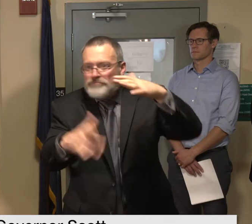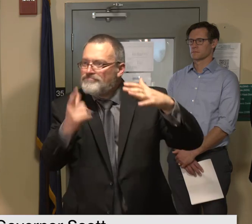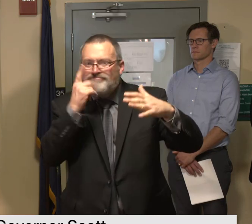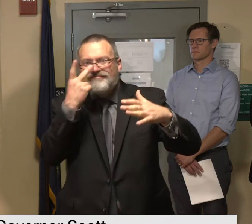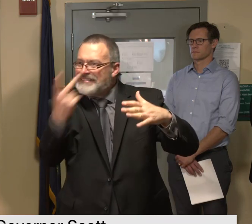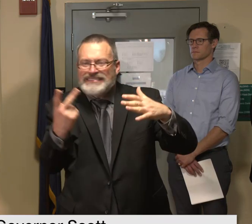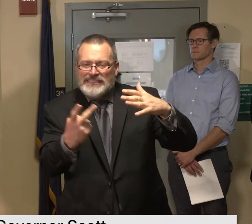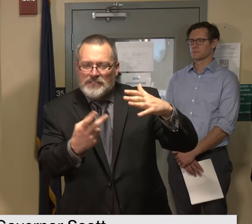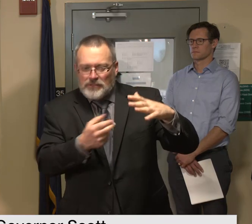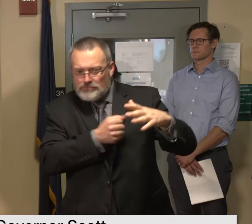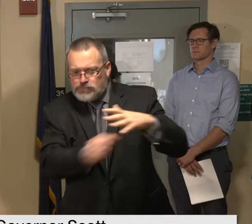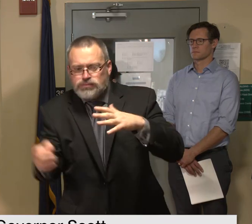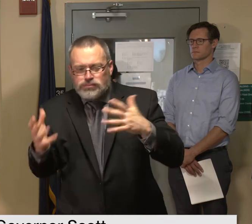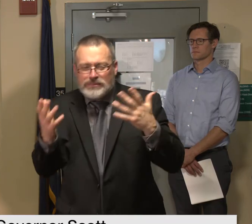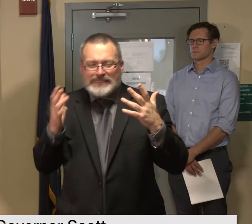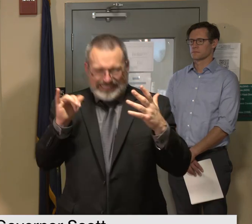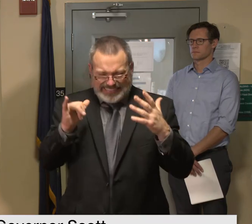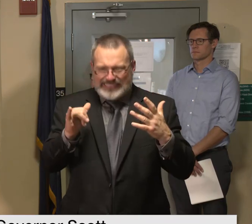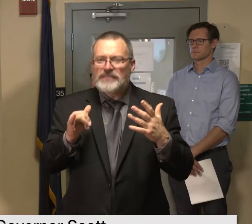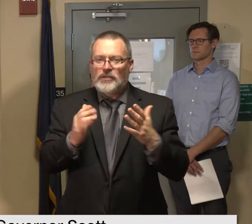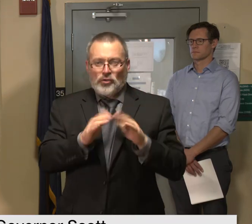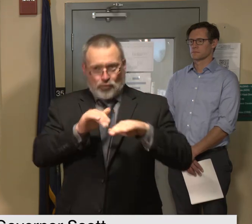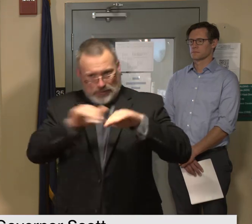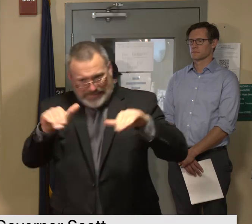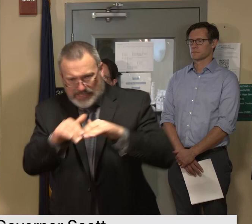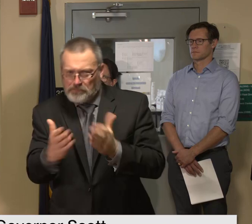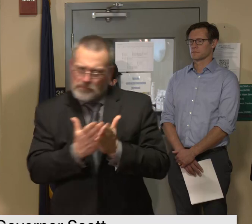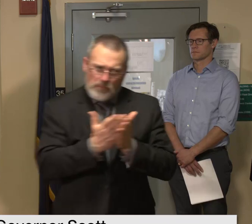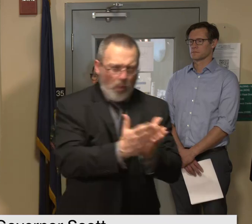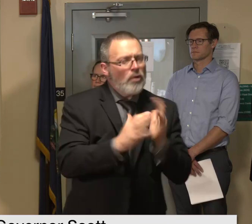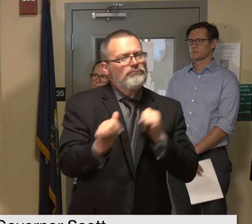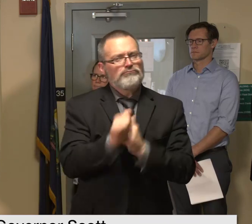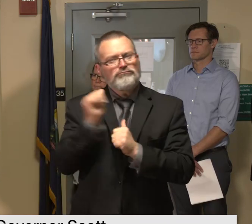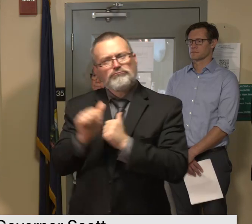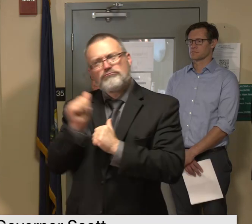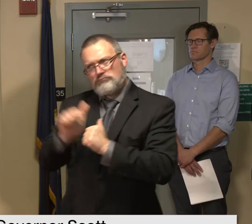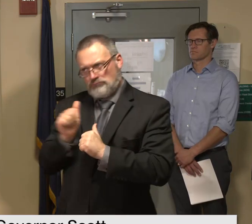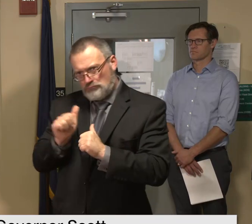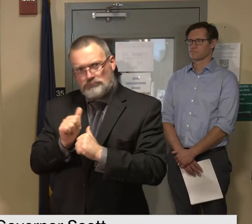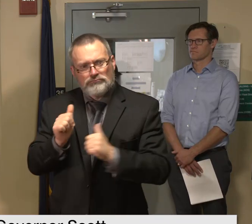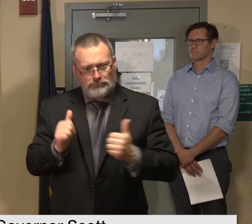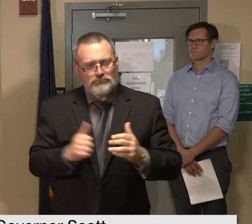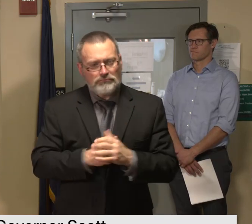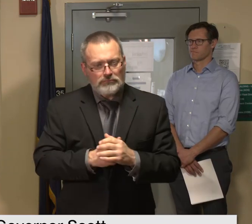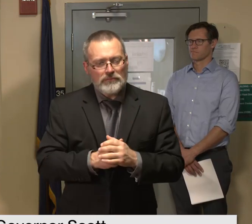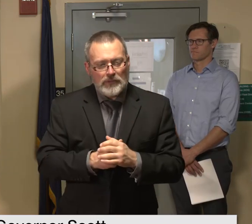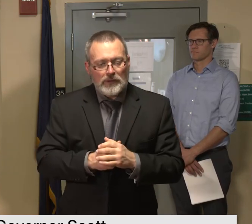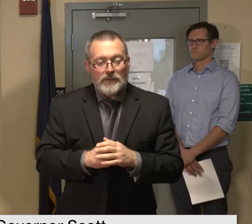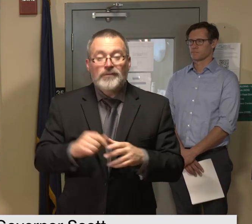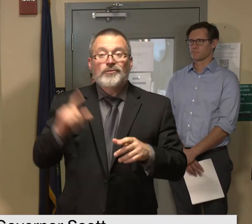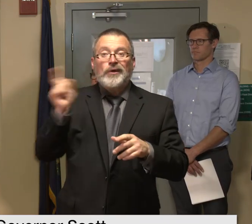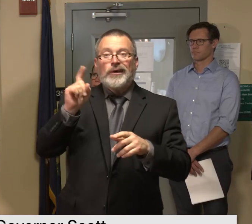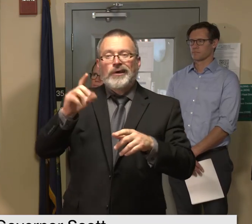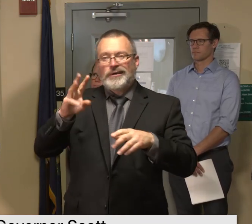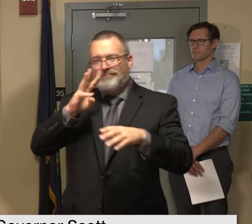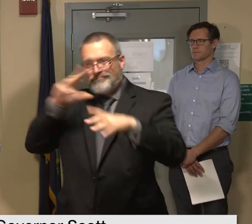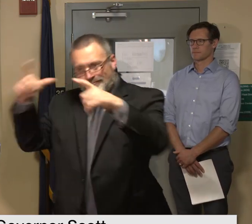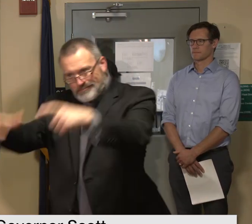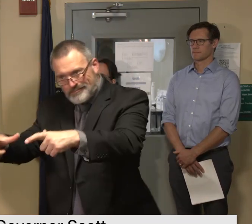these areas dangerous for anyone bodies of water can also be contaminated by